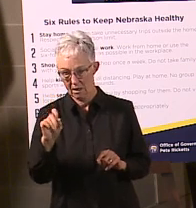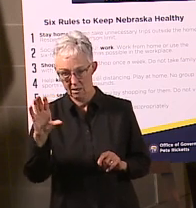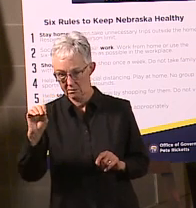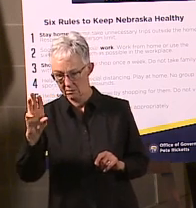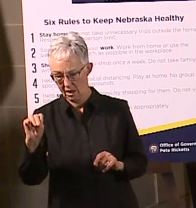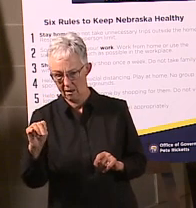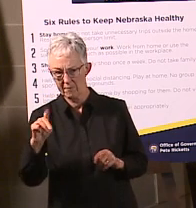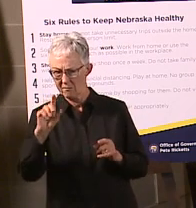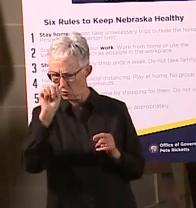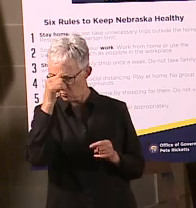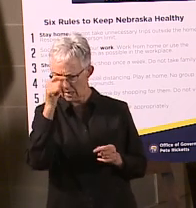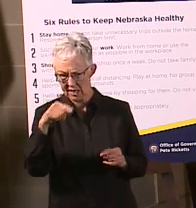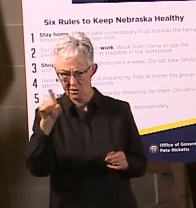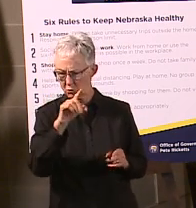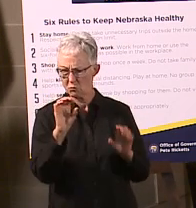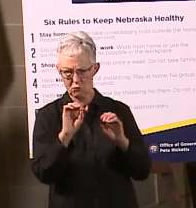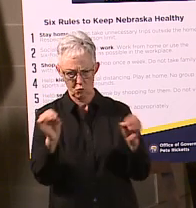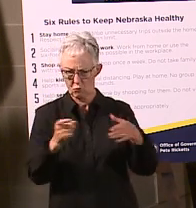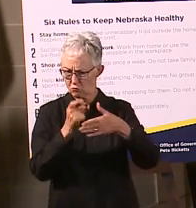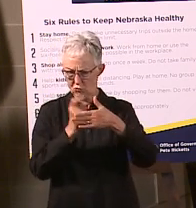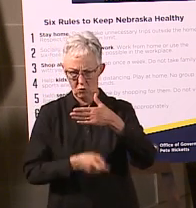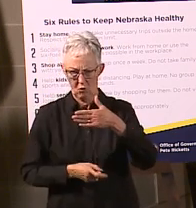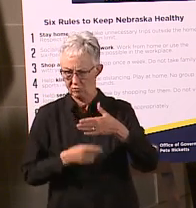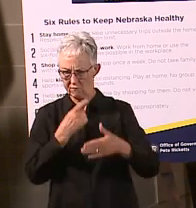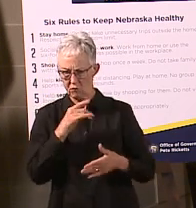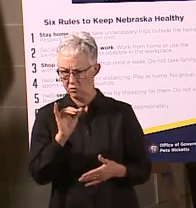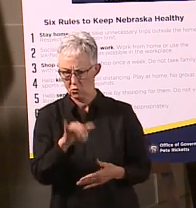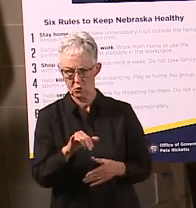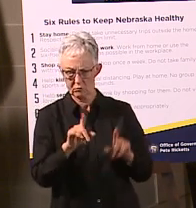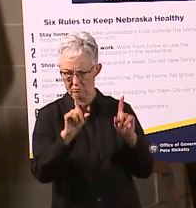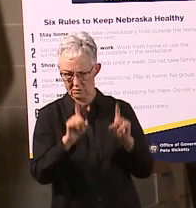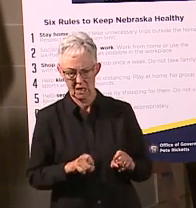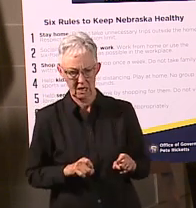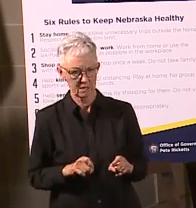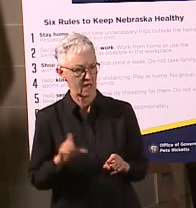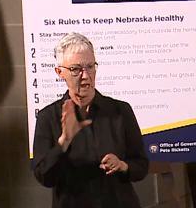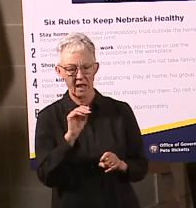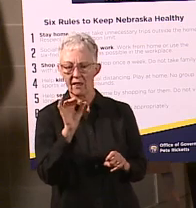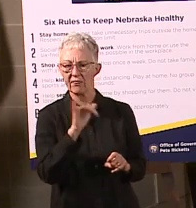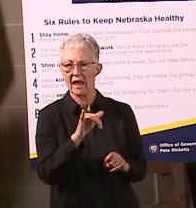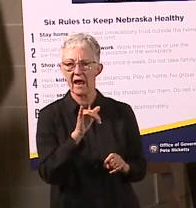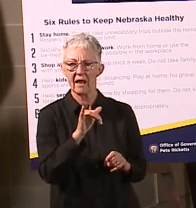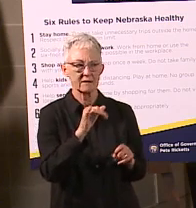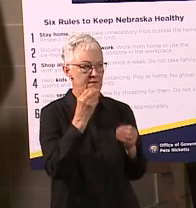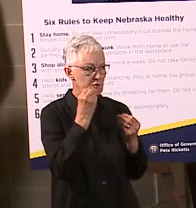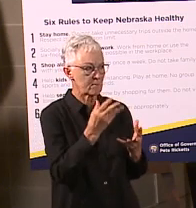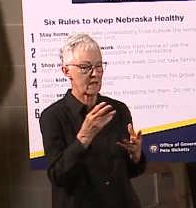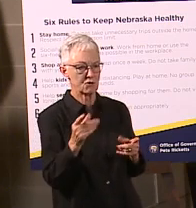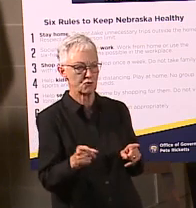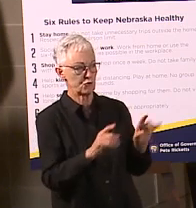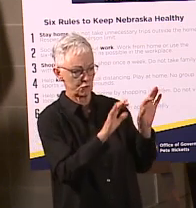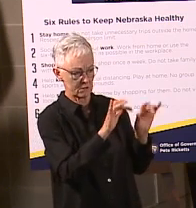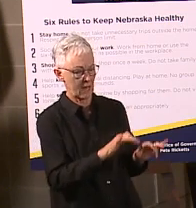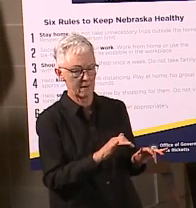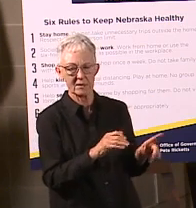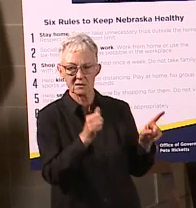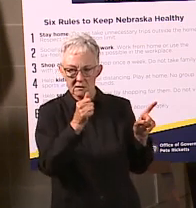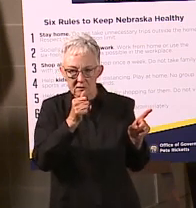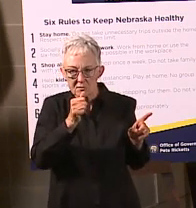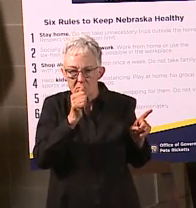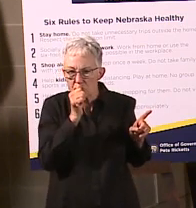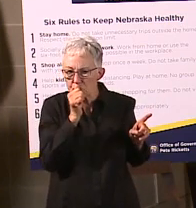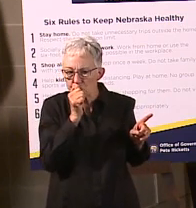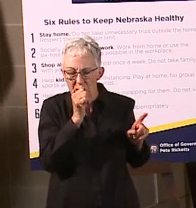.com. Among all the other things that, you know, safe, secure data are only going be used for testing. There's no charge for that. And again, nobody's going to be a turned away care